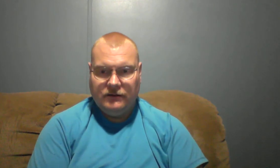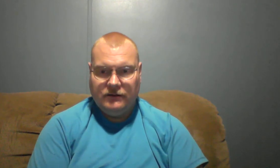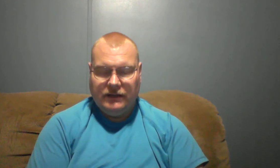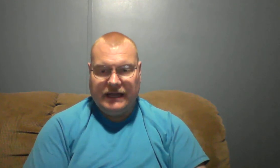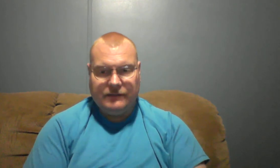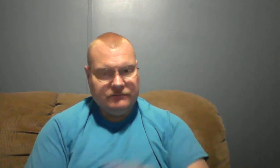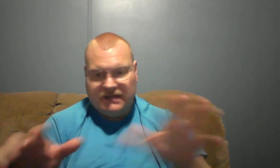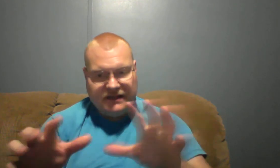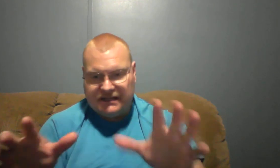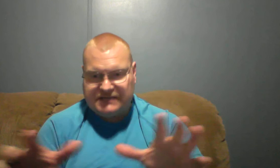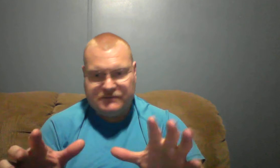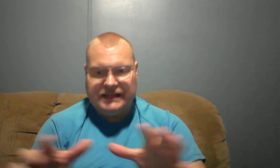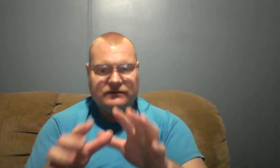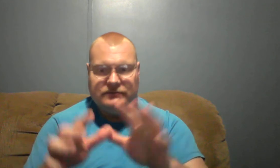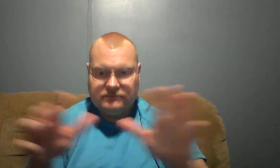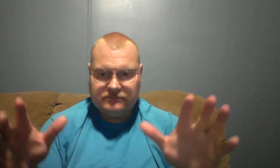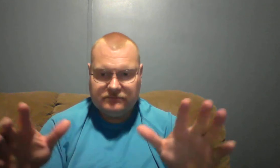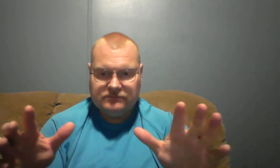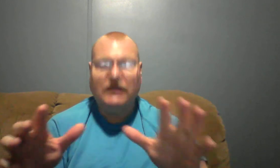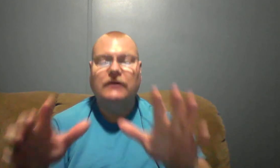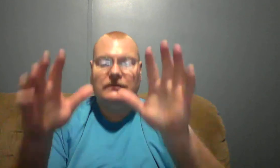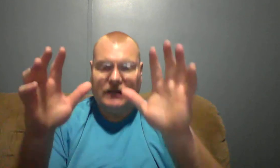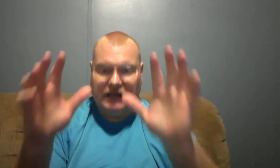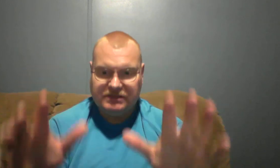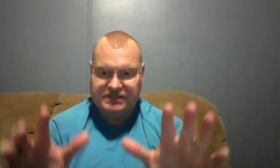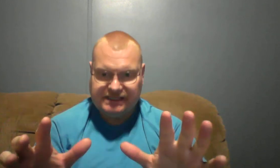and nothing has been you know I'm just saying